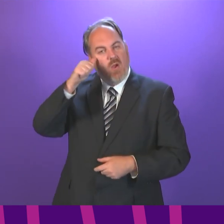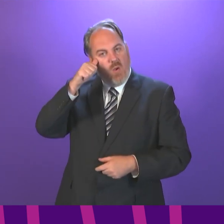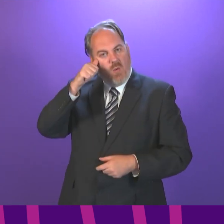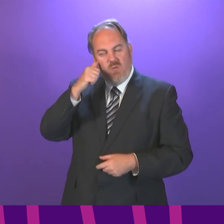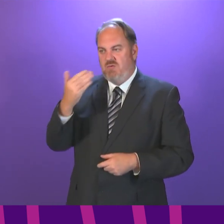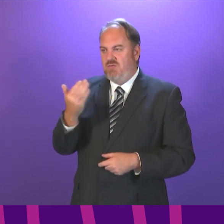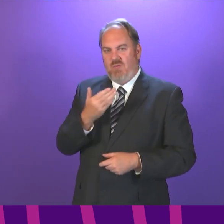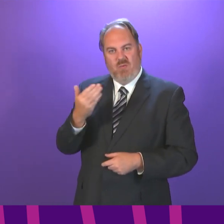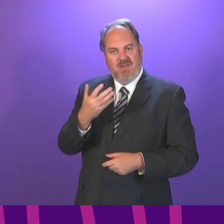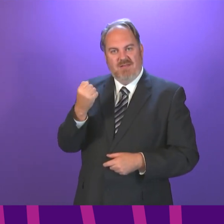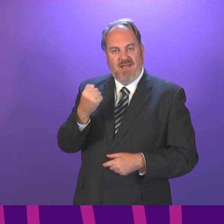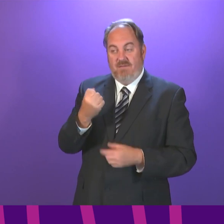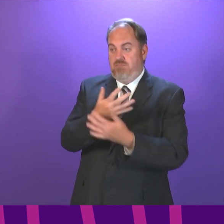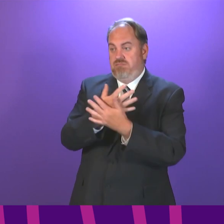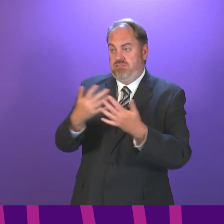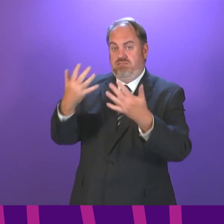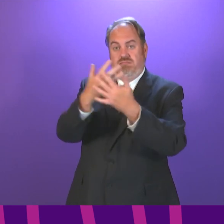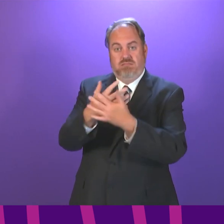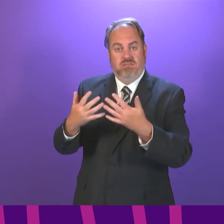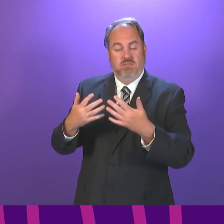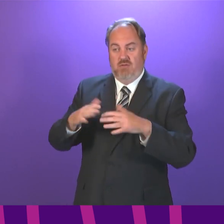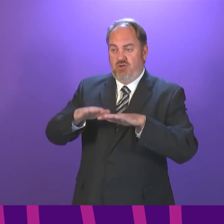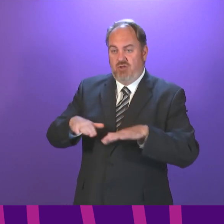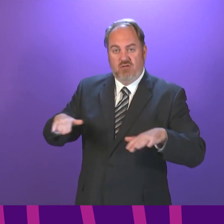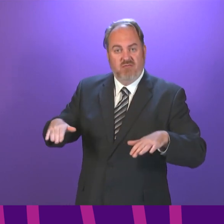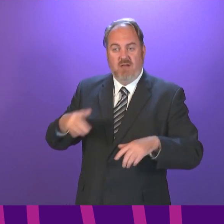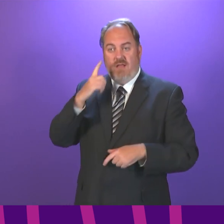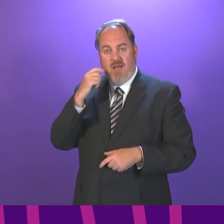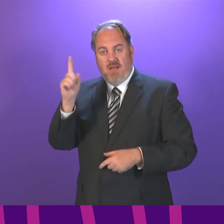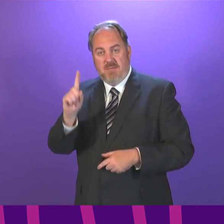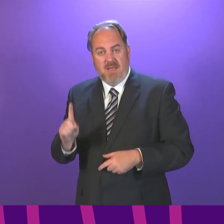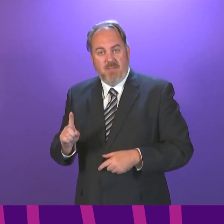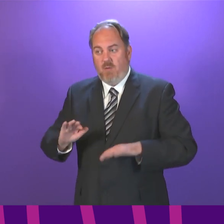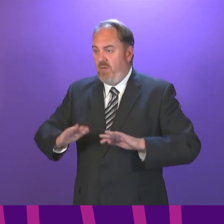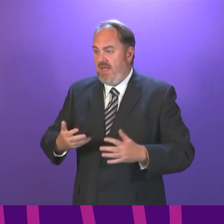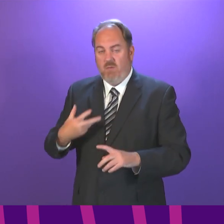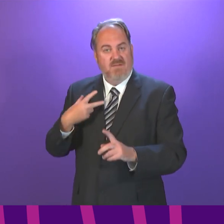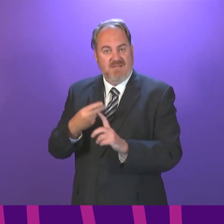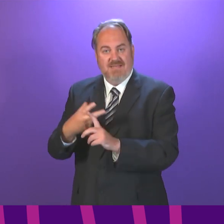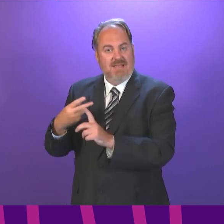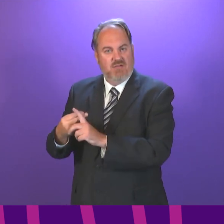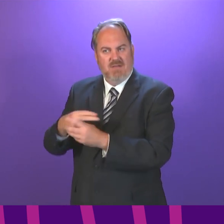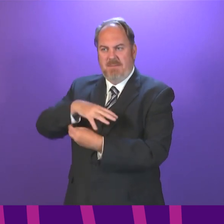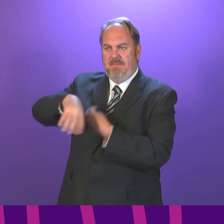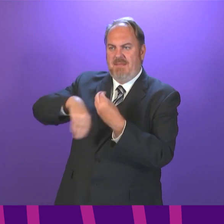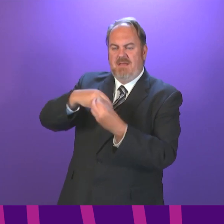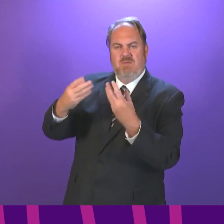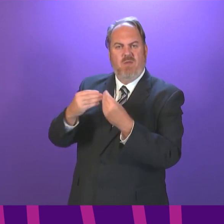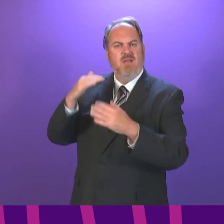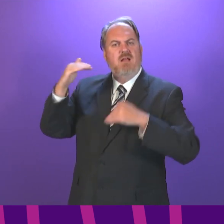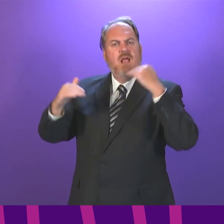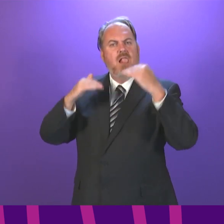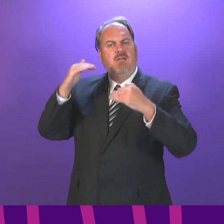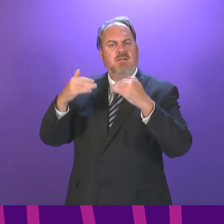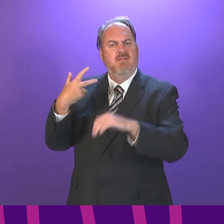where large numbers of unvaccinated children and young people mix with adult staff. For up to six weeks, subject then to review,